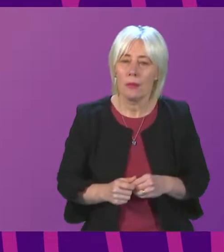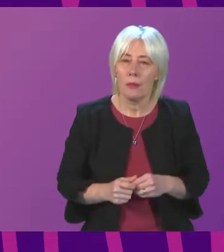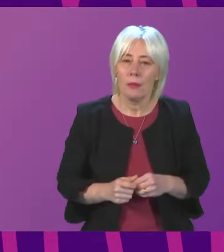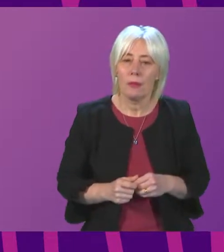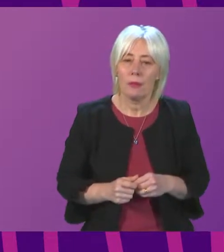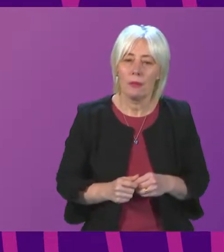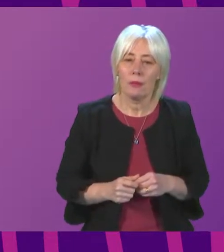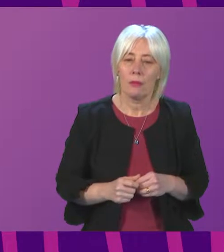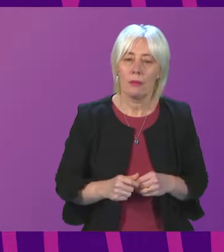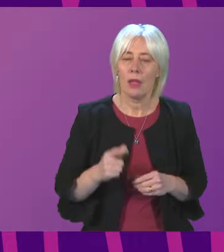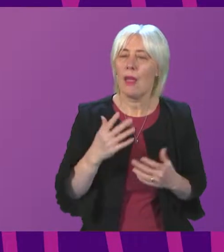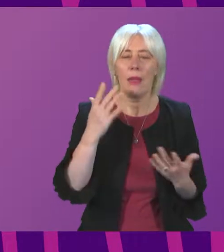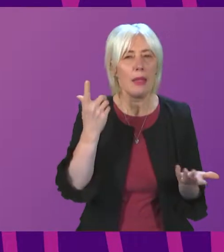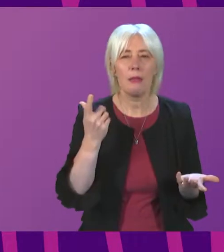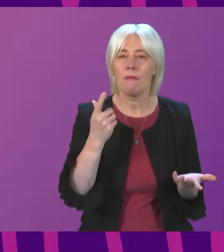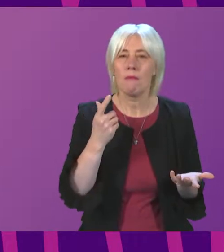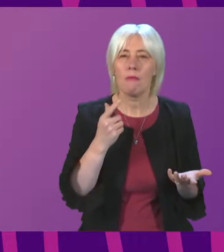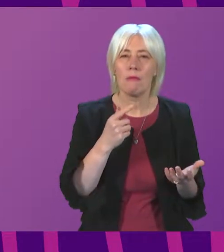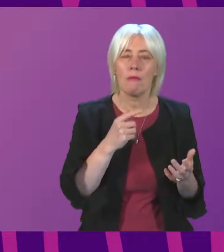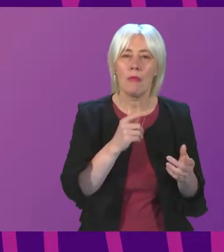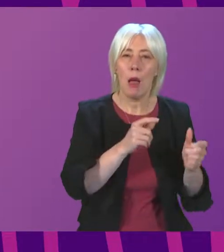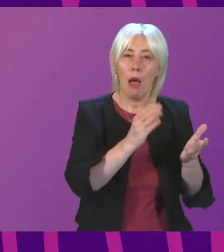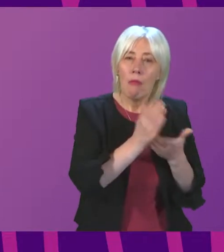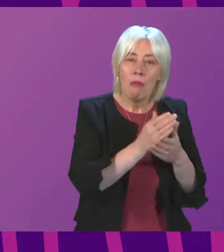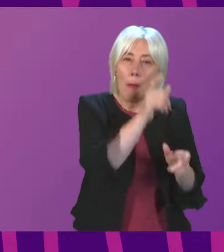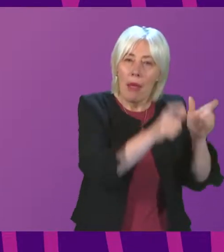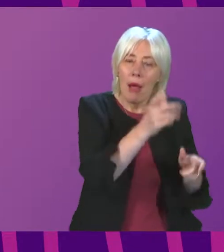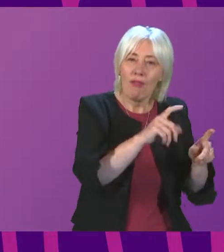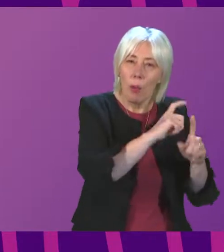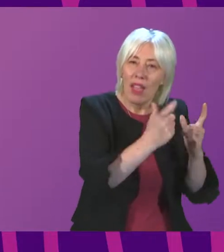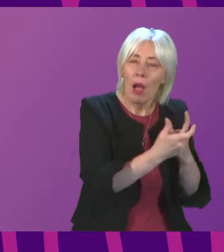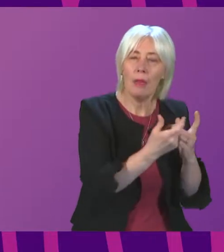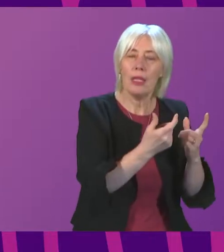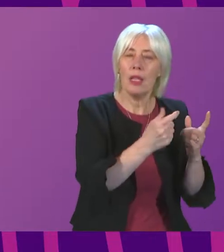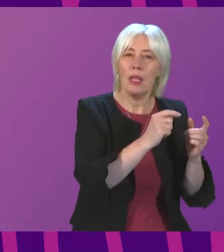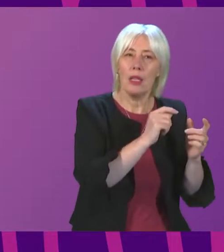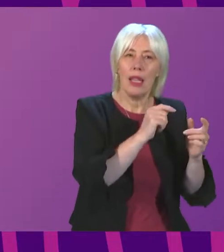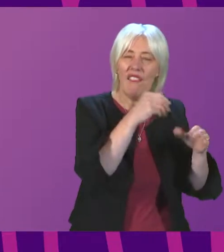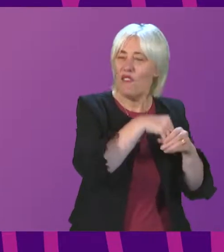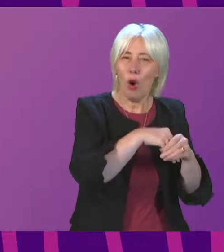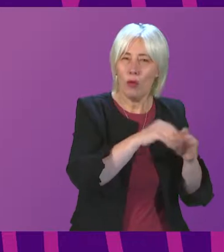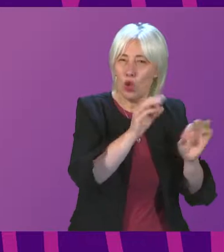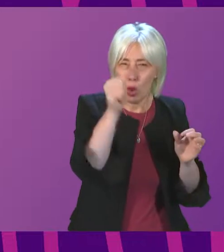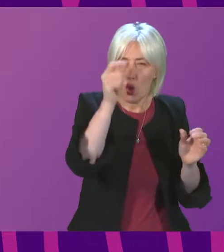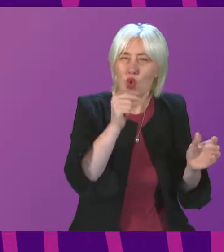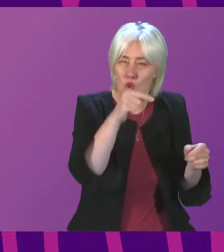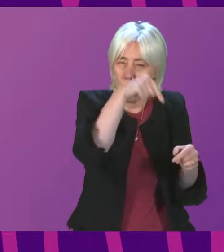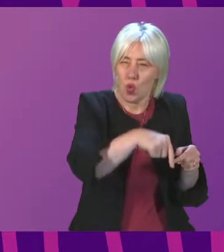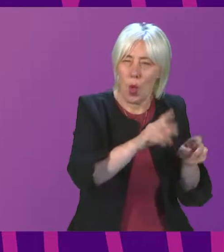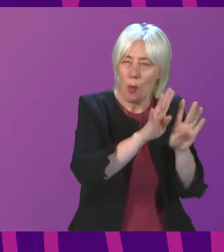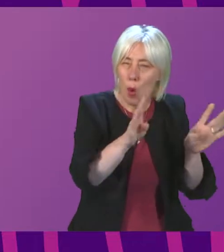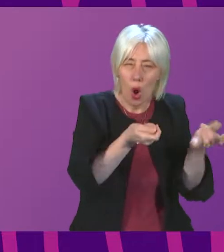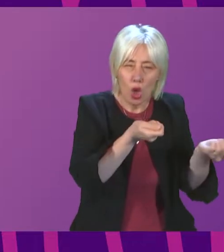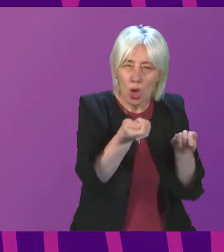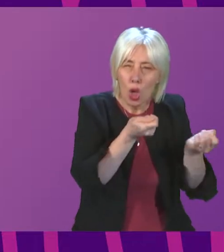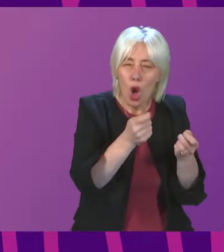And I think there's very little public oversight of the sort of characters that have been appointed to these boards and the potential for conflicts of